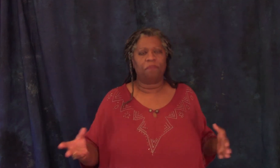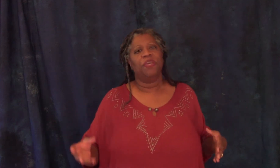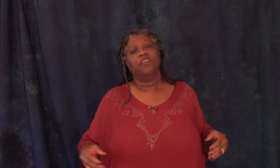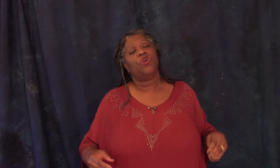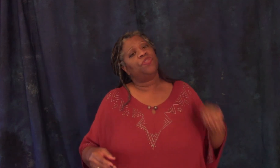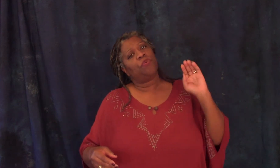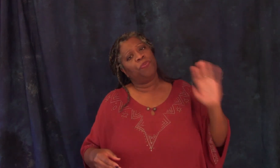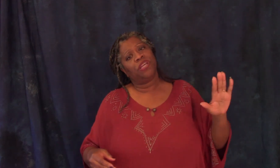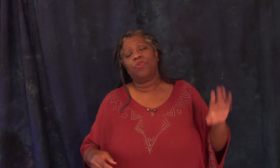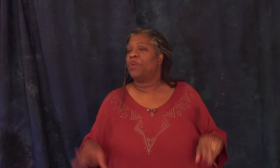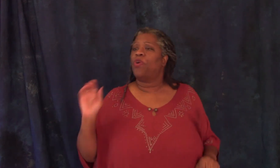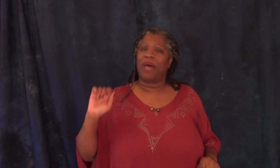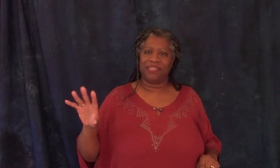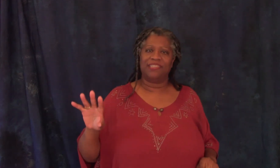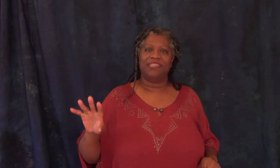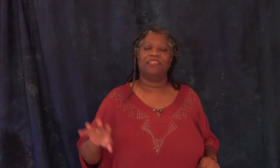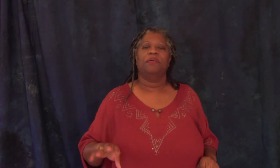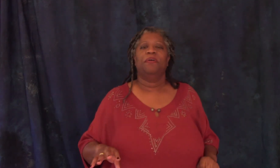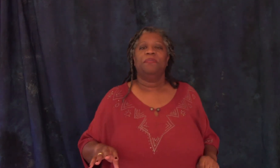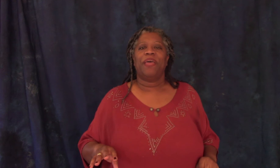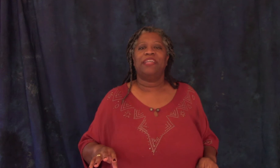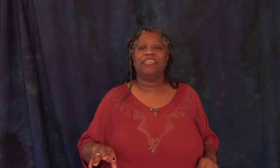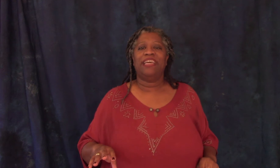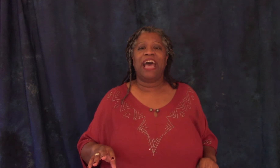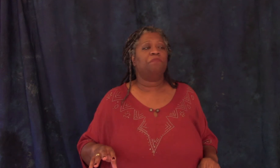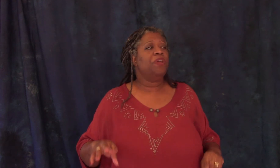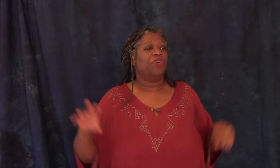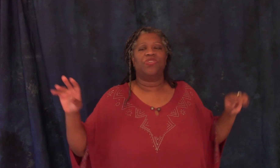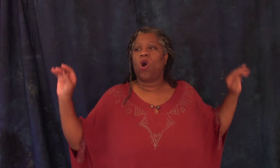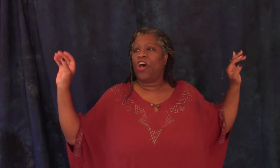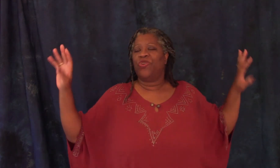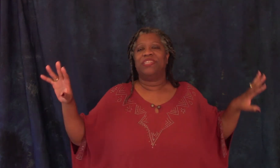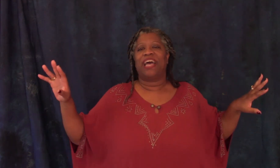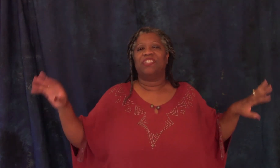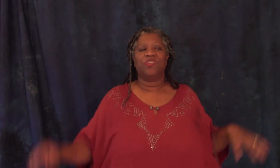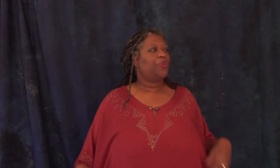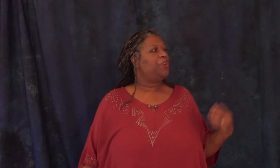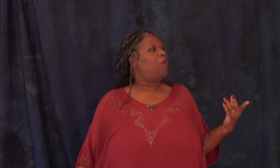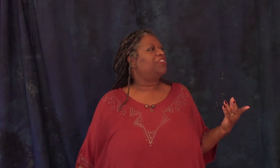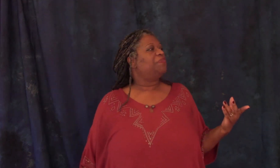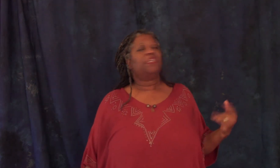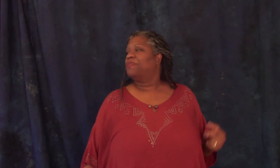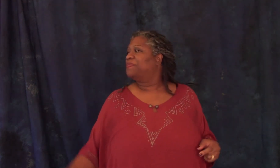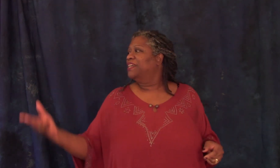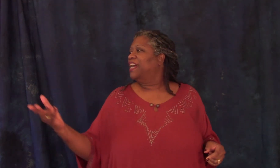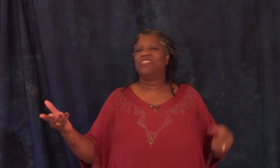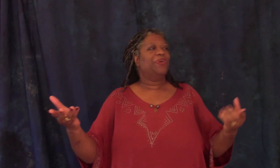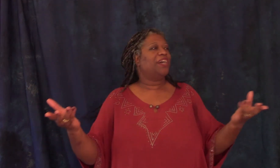so either they were pretty or they wore masks and he had mirrors all through his castle so he could watch himself as he went down